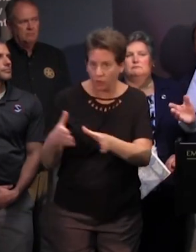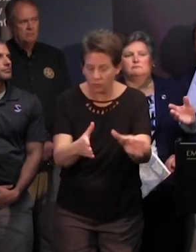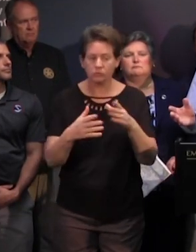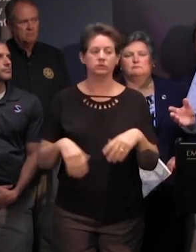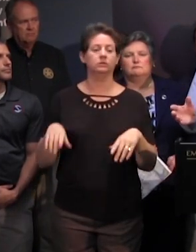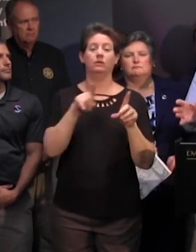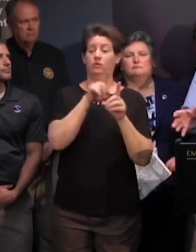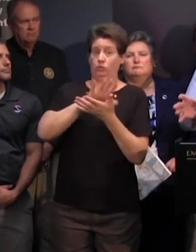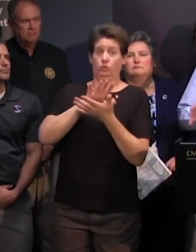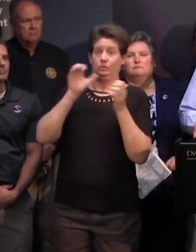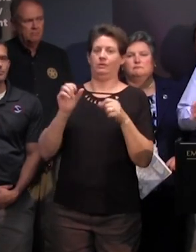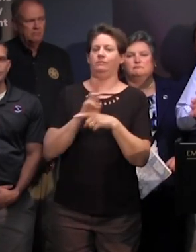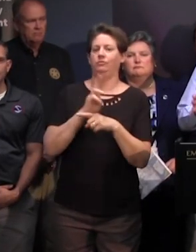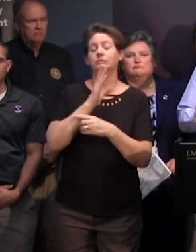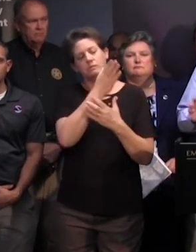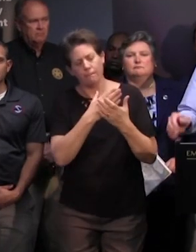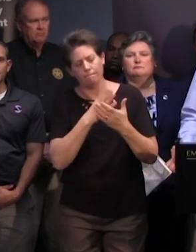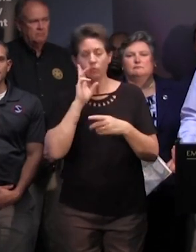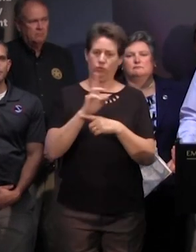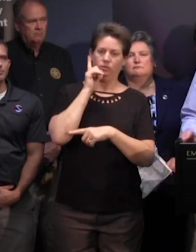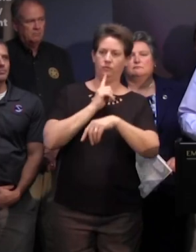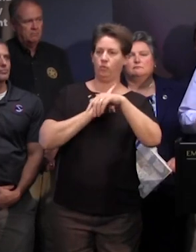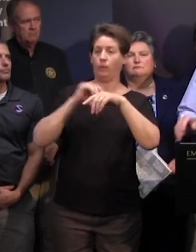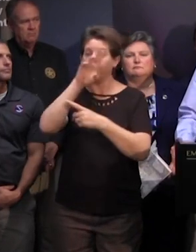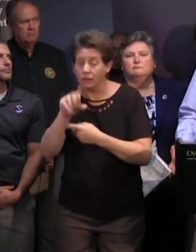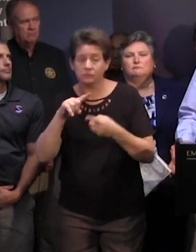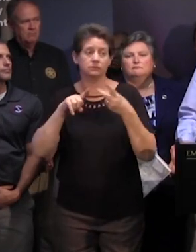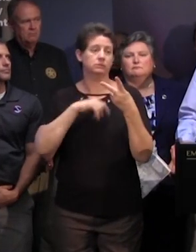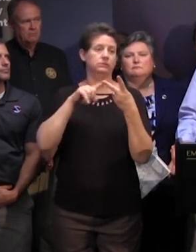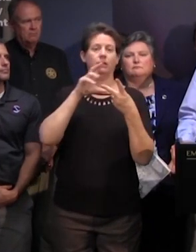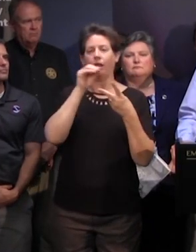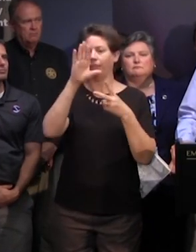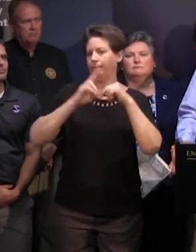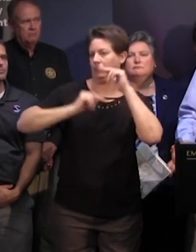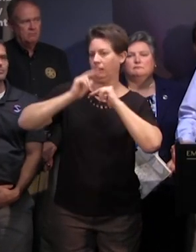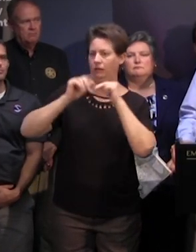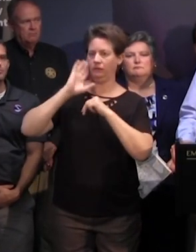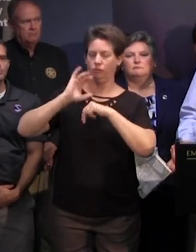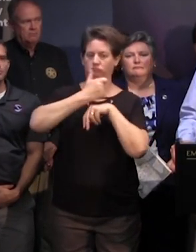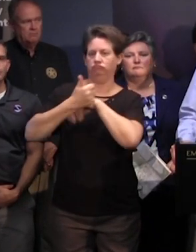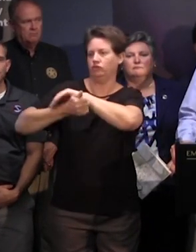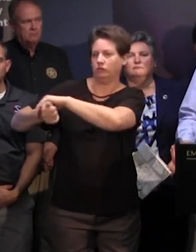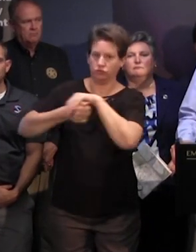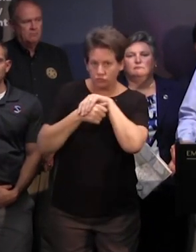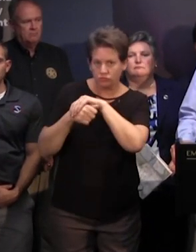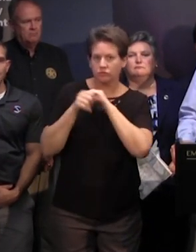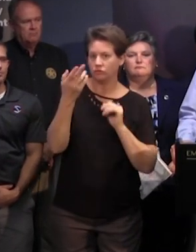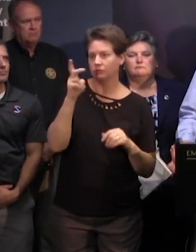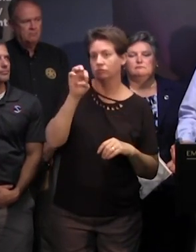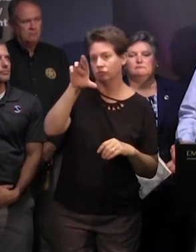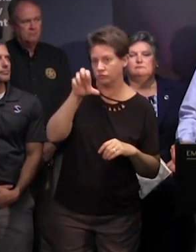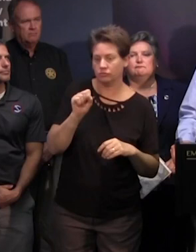will open up the schools for use for some for use of the school buses and also to use those schools for uh for shelters as as